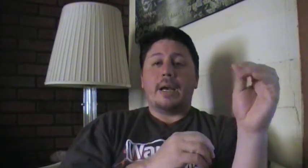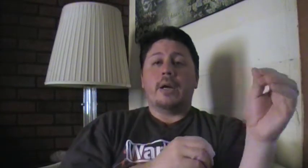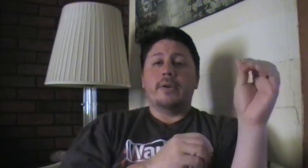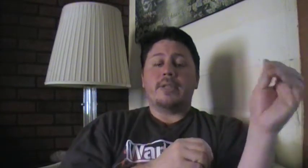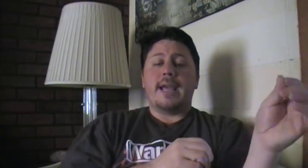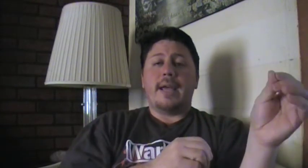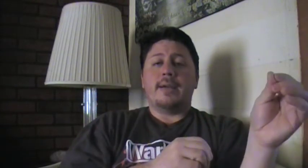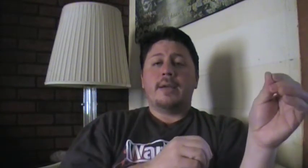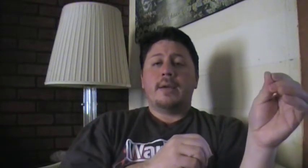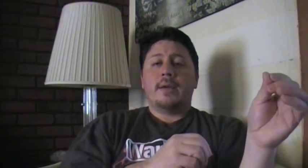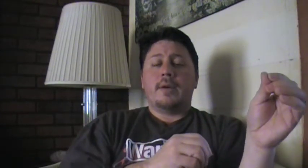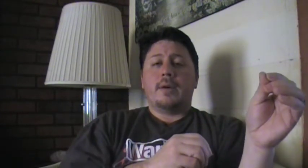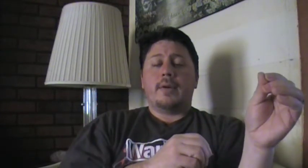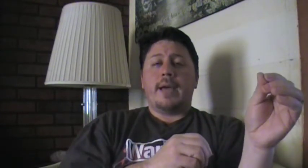understand. Okay?